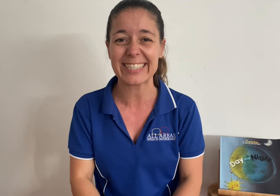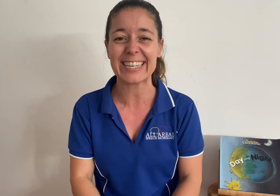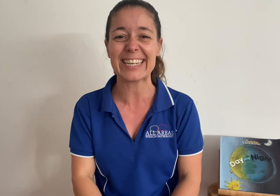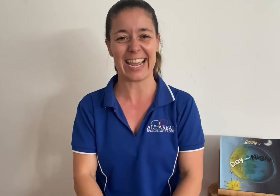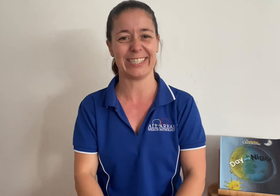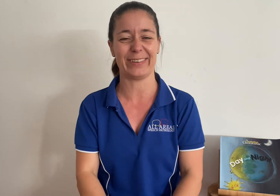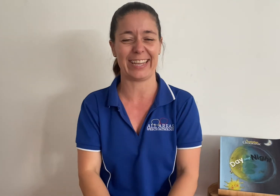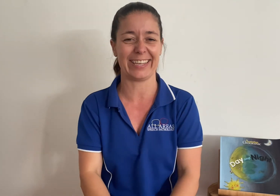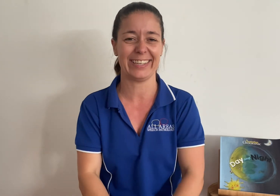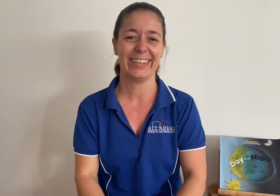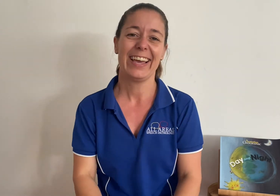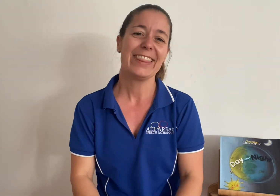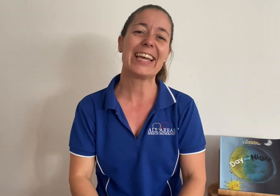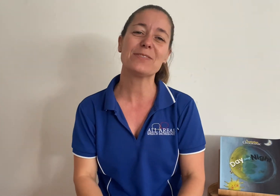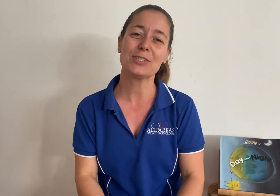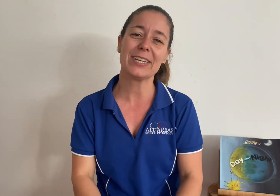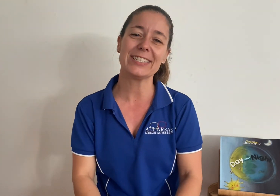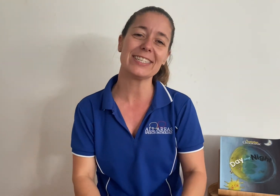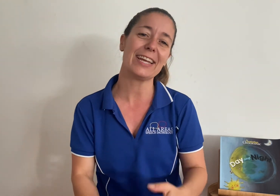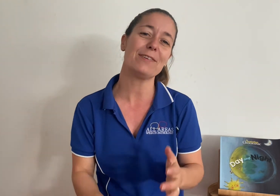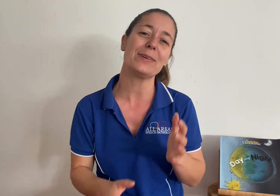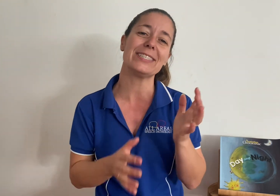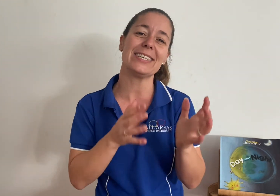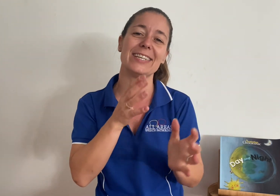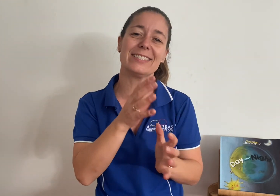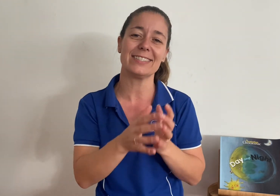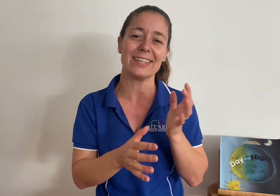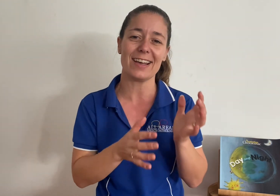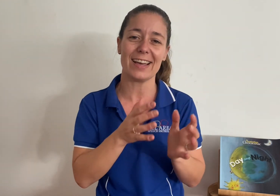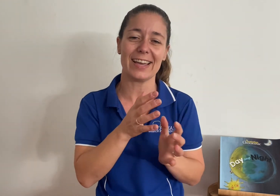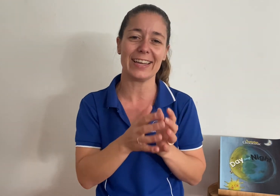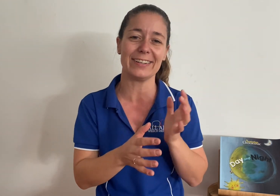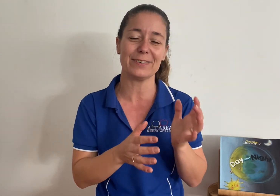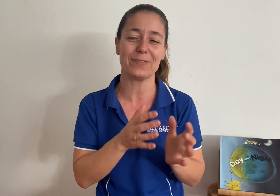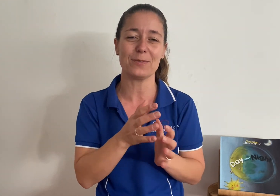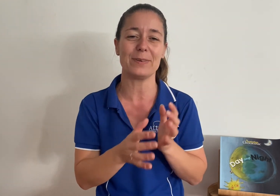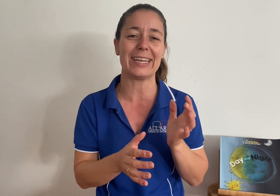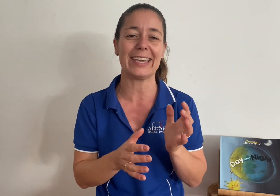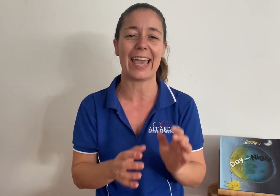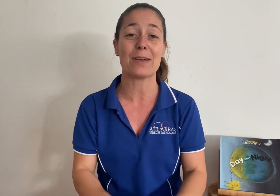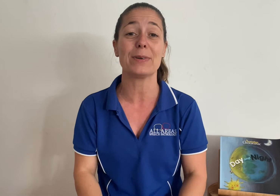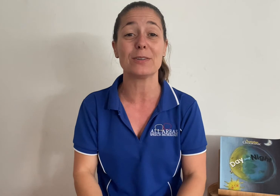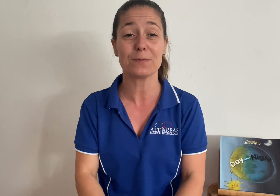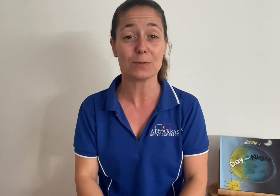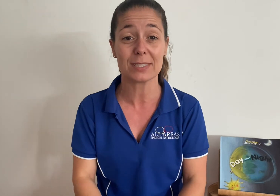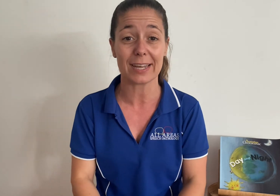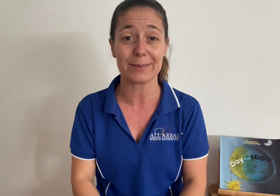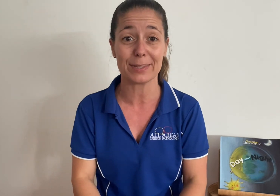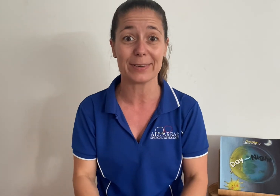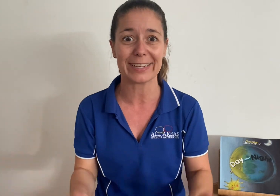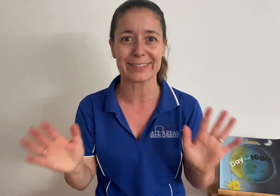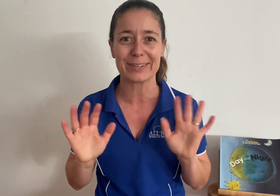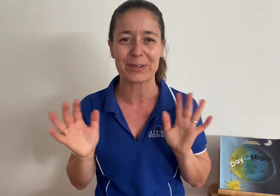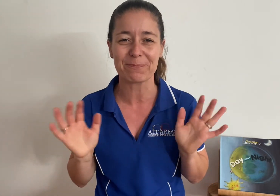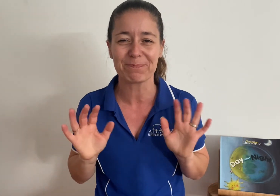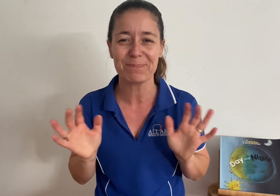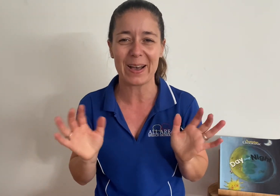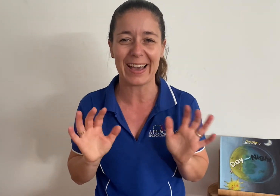next week. Thanks for joining us today for Wednesday's Sign of the Week. And we look forward to signing with you again soon. Bye. Bye.